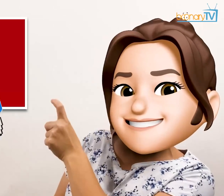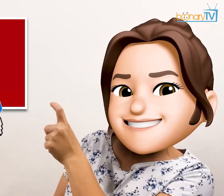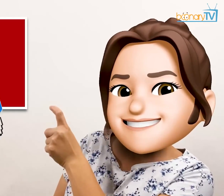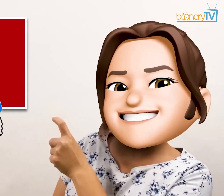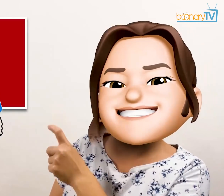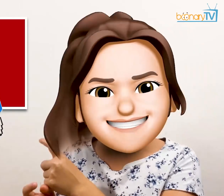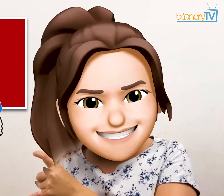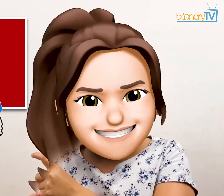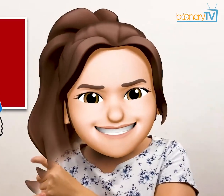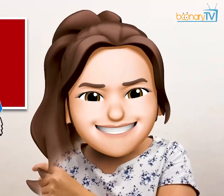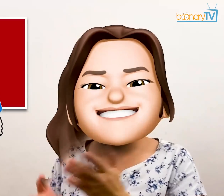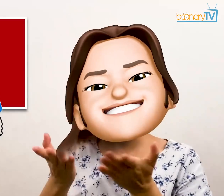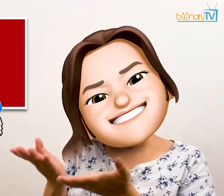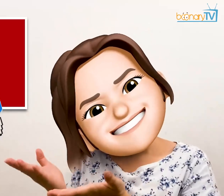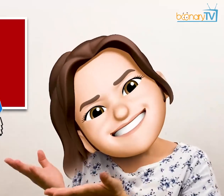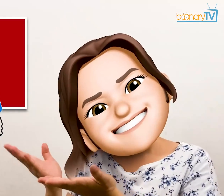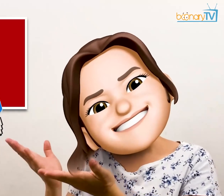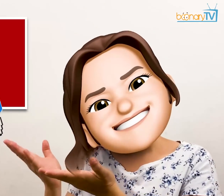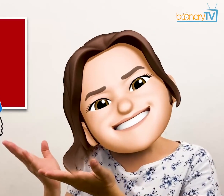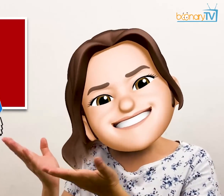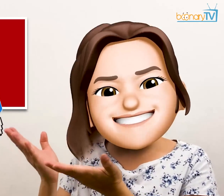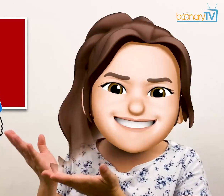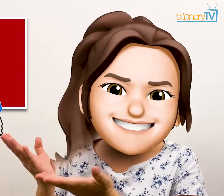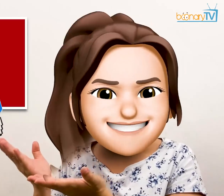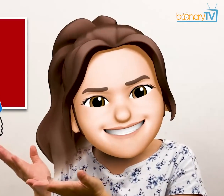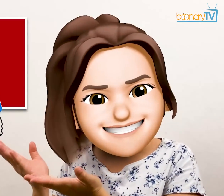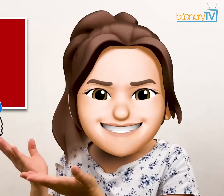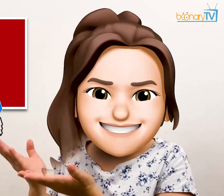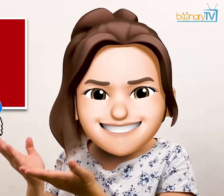It's not a problem with any it's not a it's It's very. You can pretty Candidates